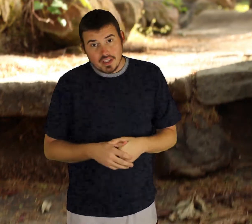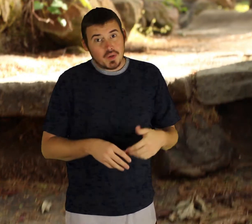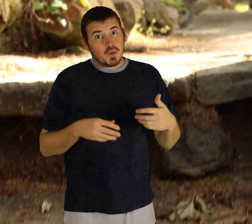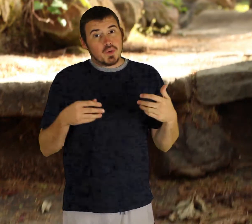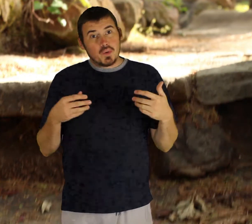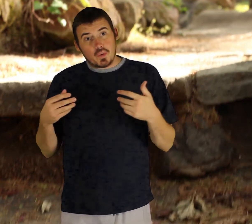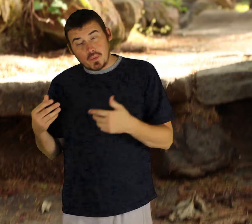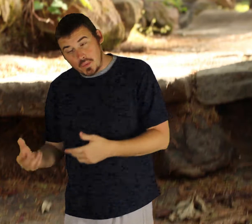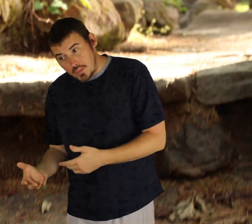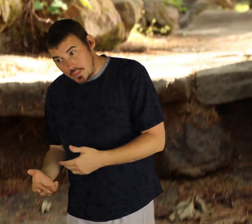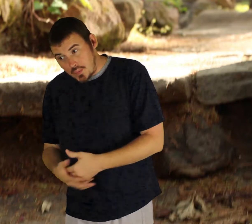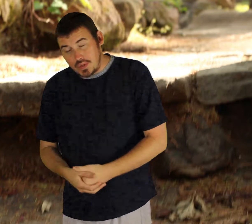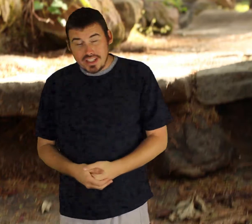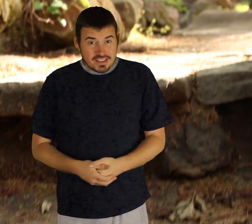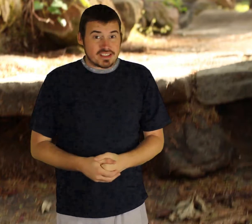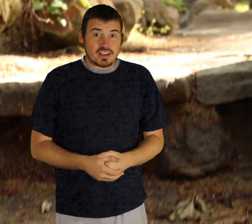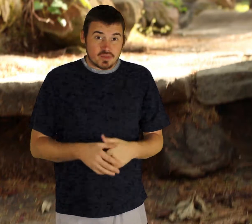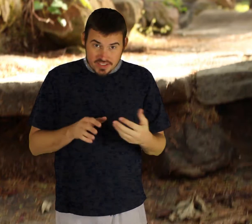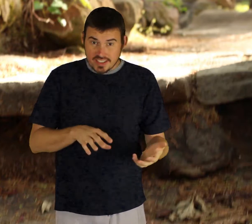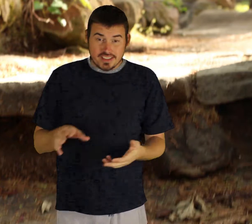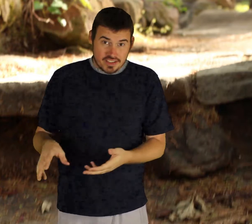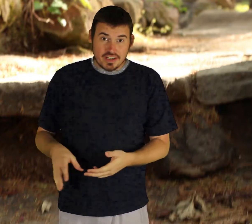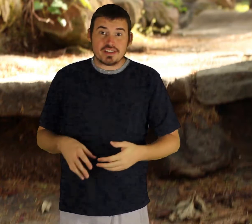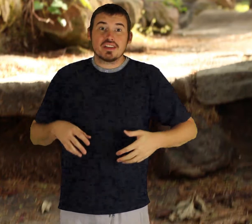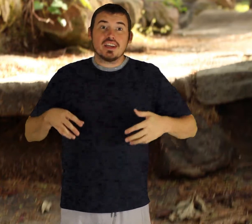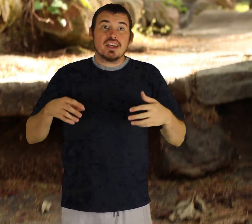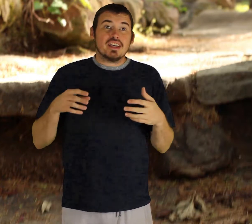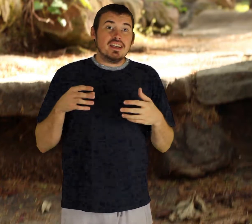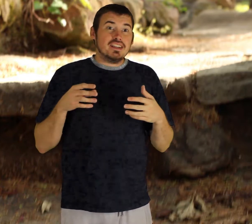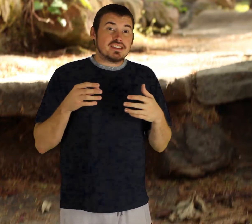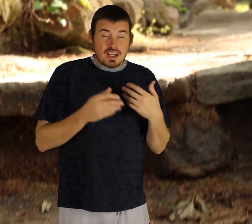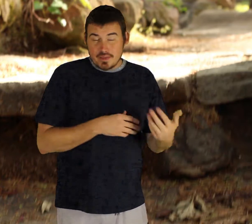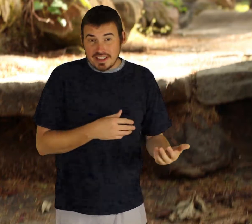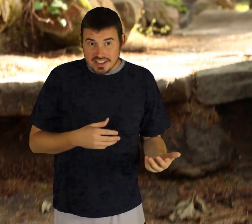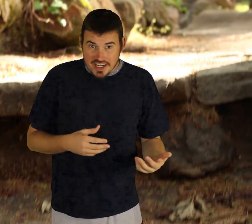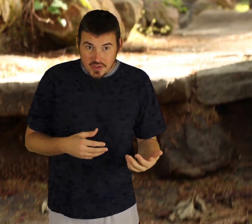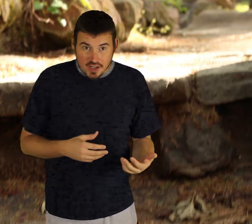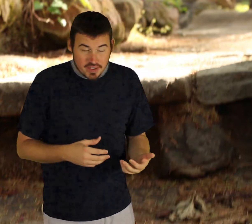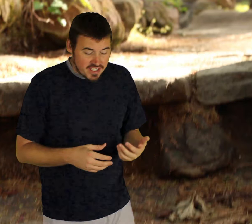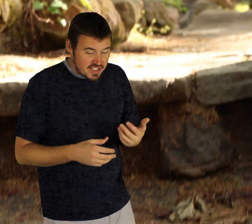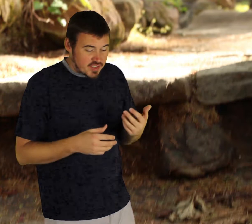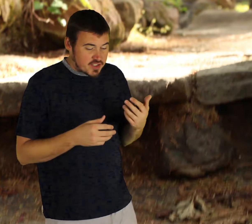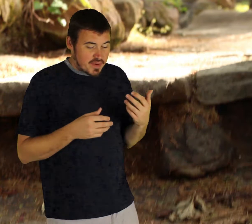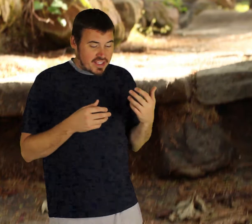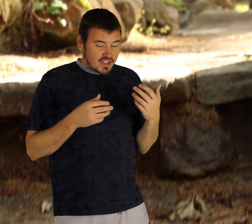when he's inside when his son is in charge he stops making educational comic books and he starts making